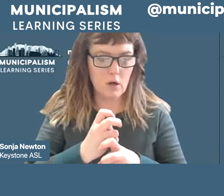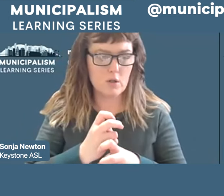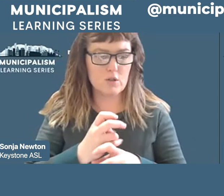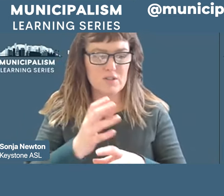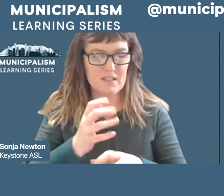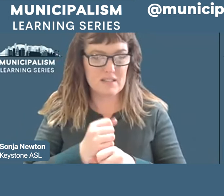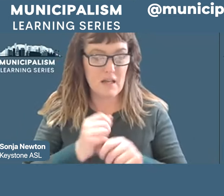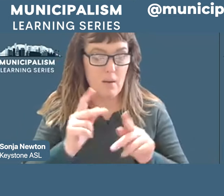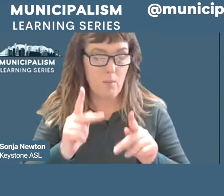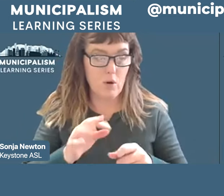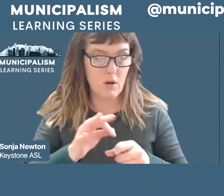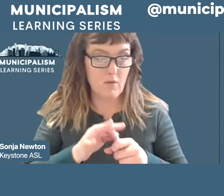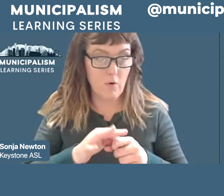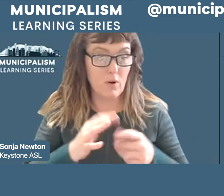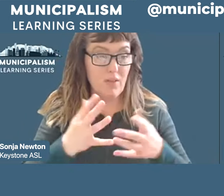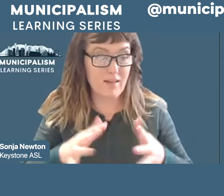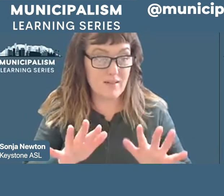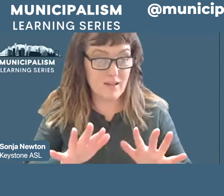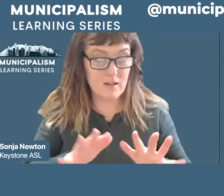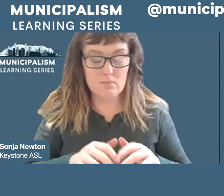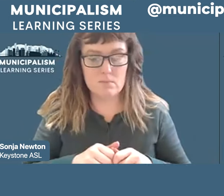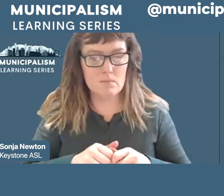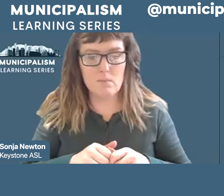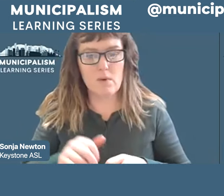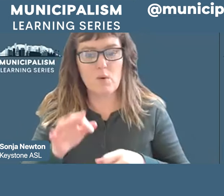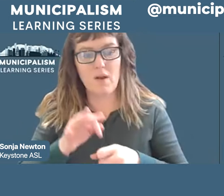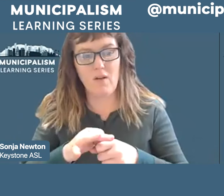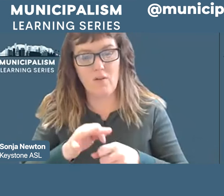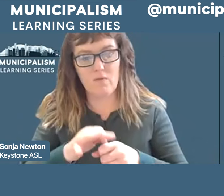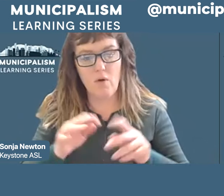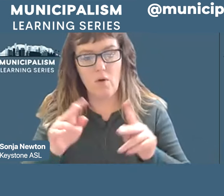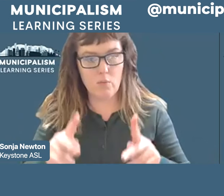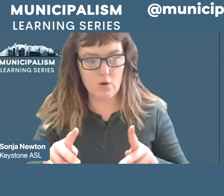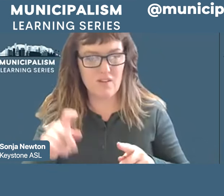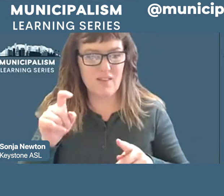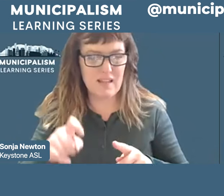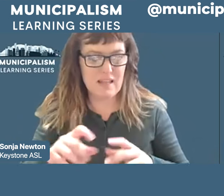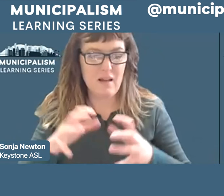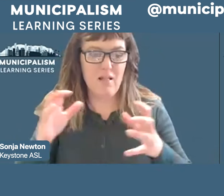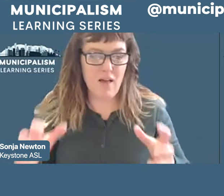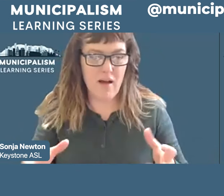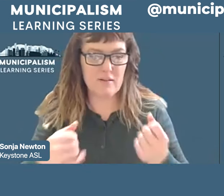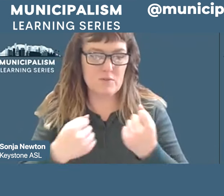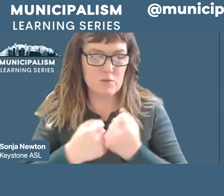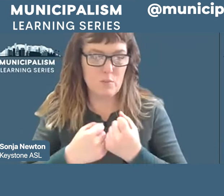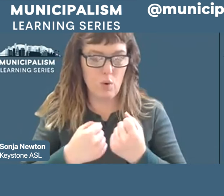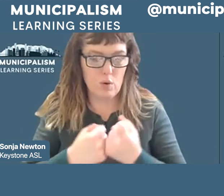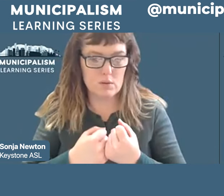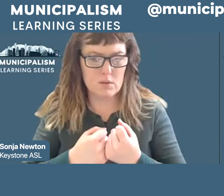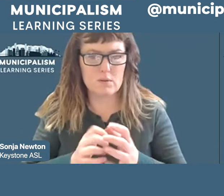but as we elect somebody there is a lot of support that is needed and especially in local